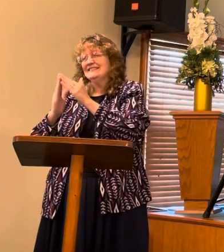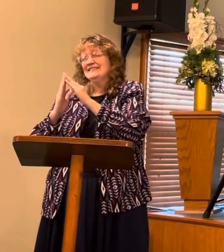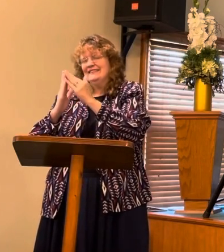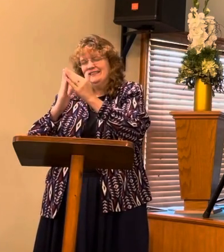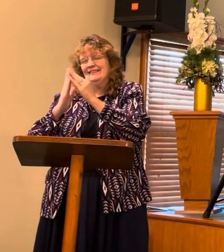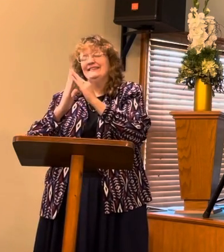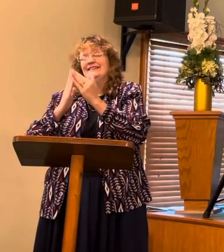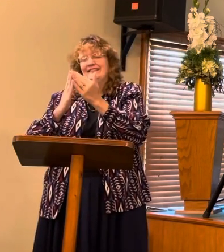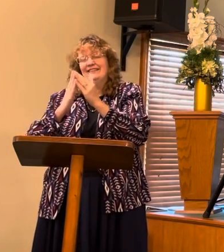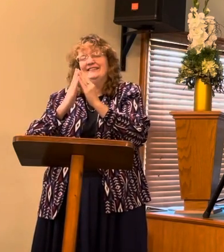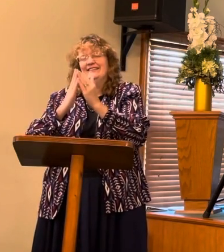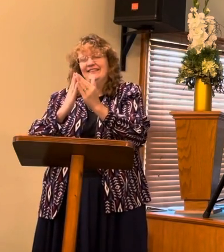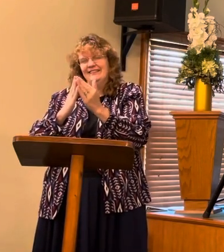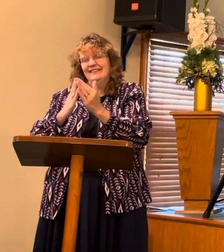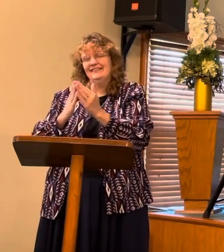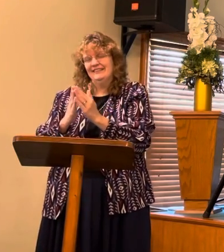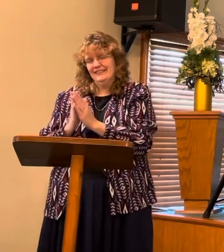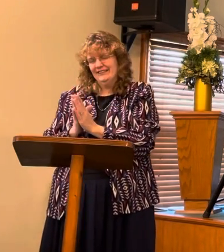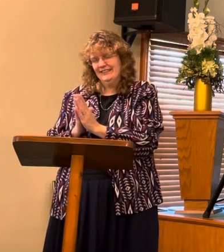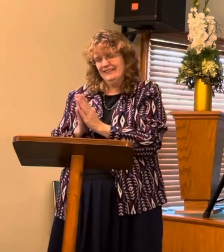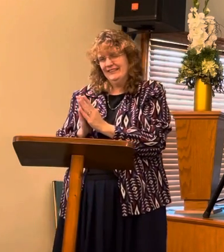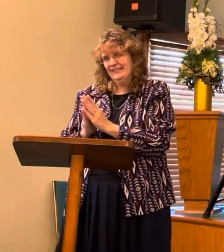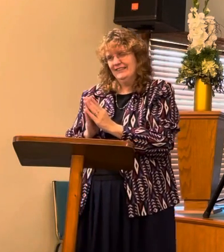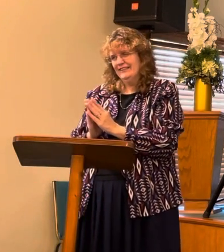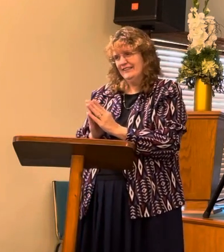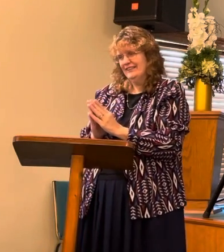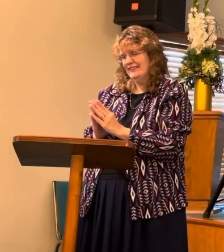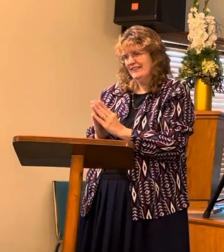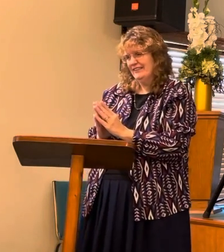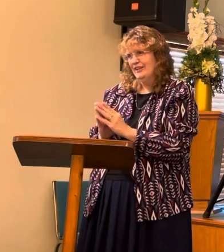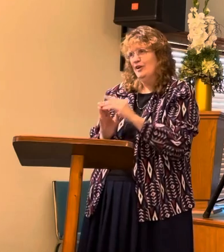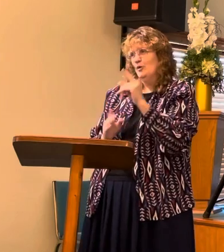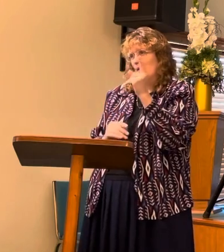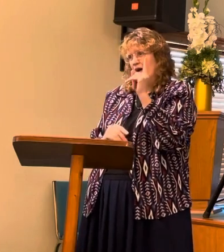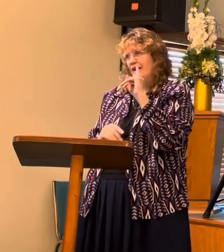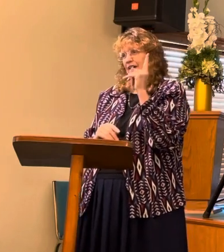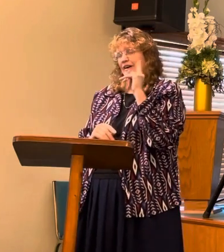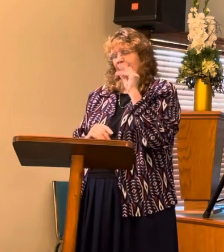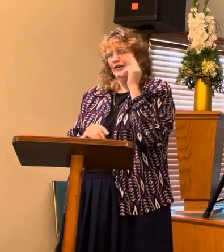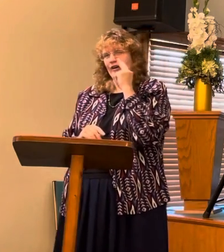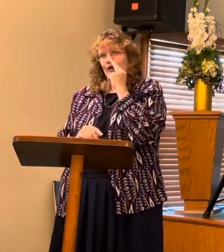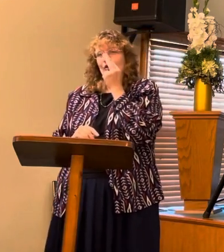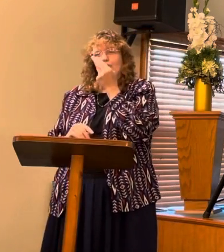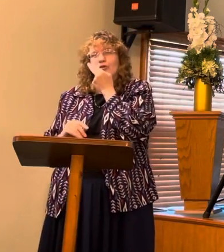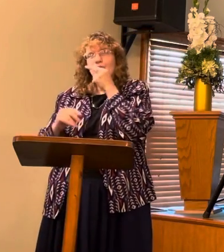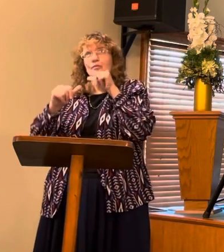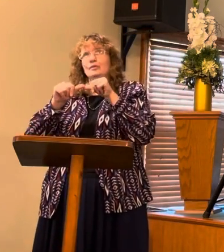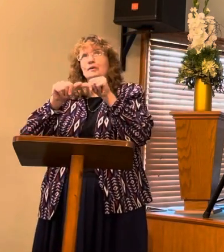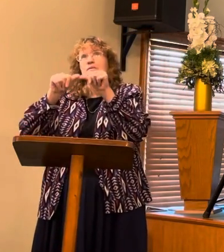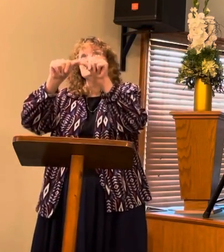city where the roses